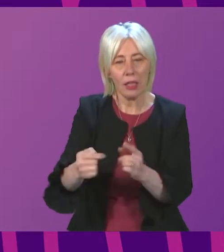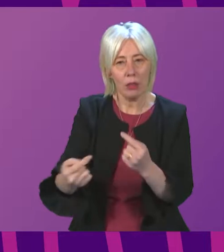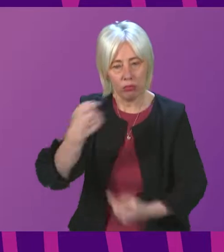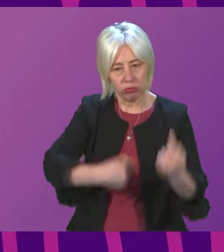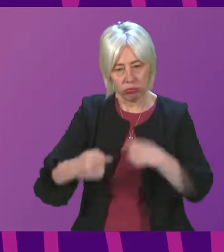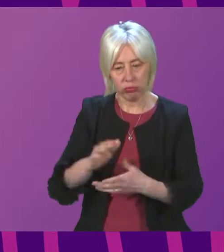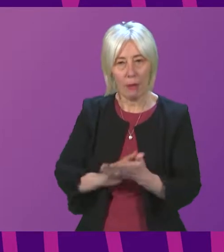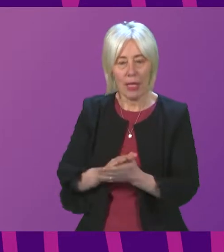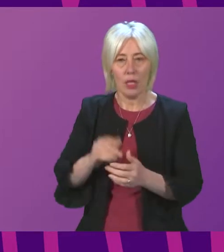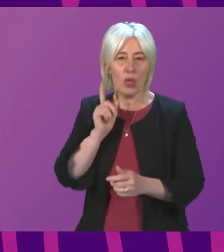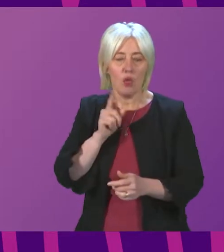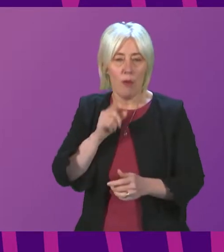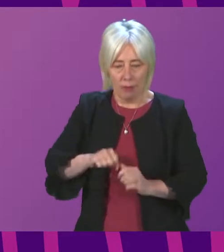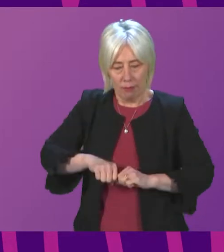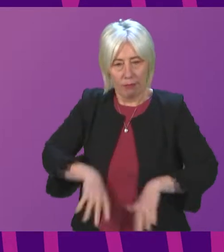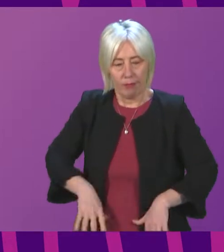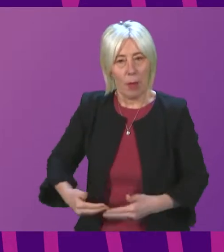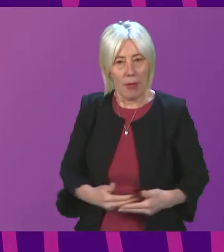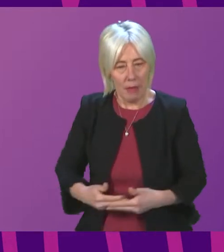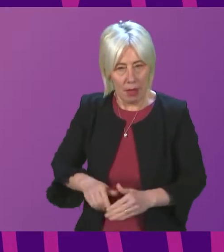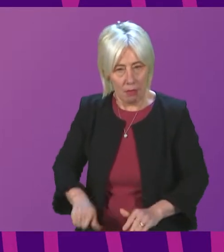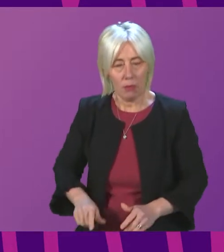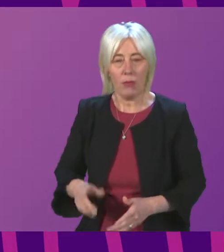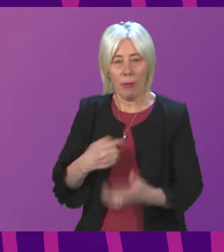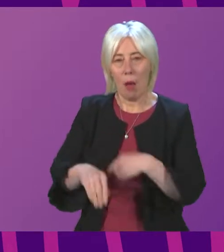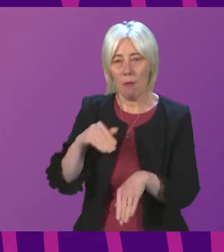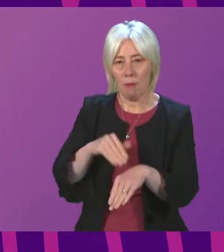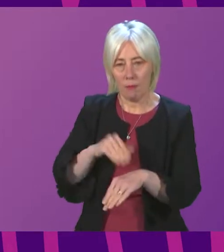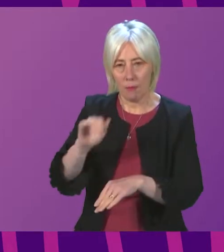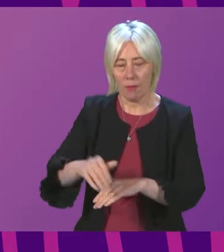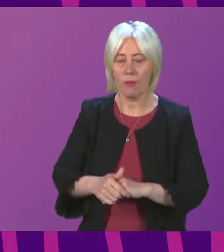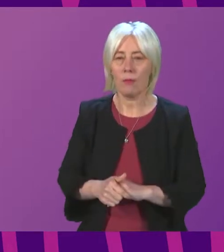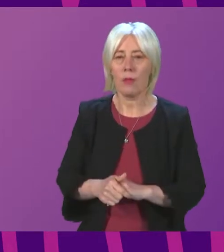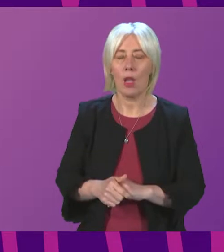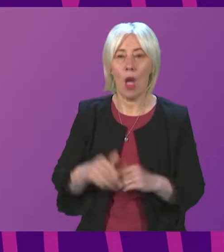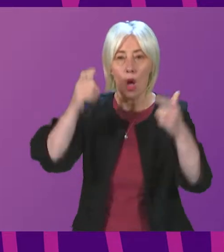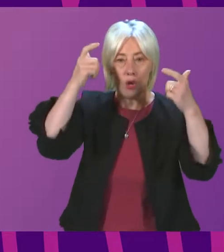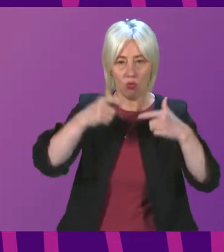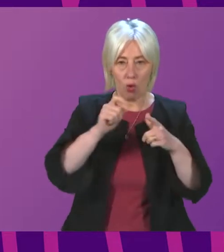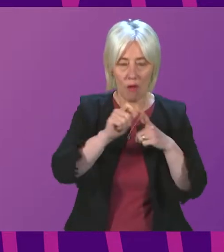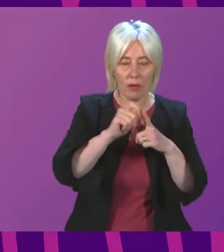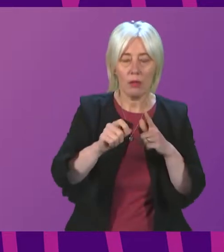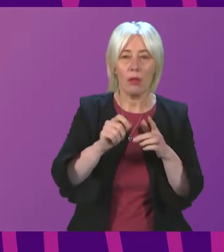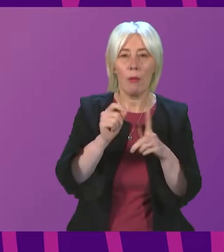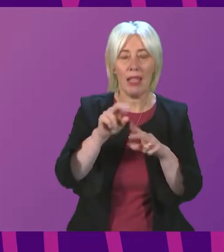miscarriage the committee received submissions from the crown office and procurator fiscal service scottish sentencing council scottish law commission